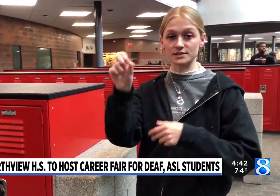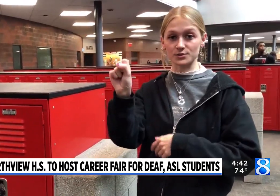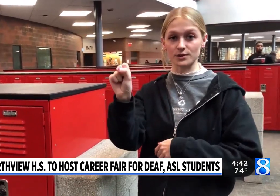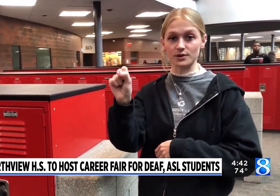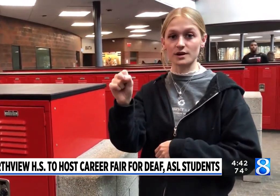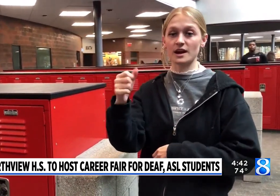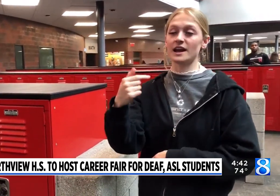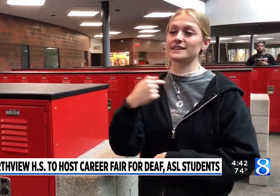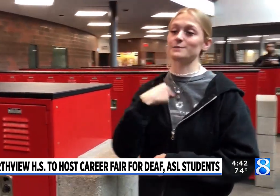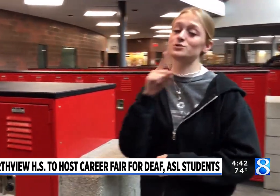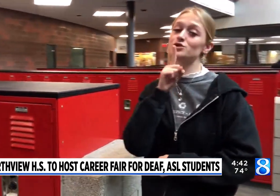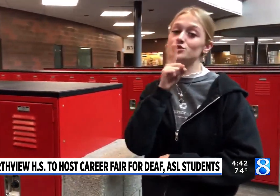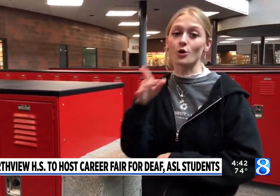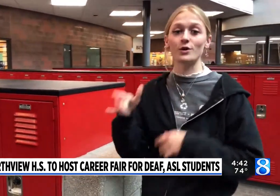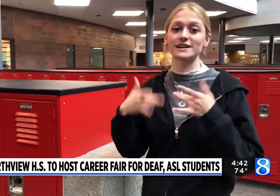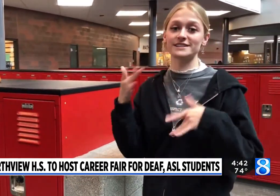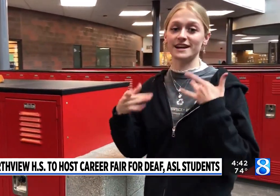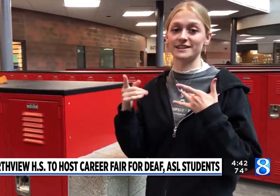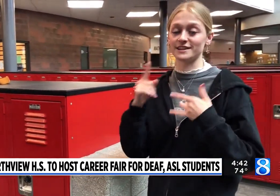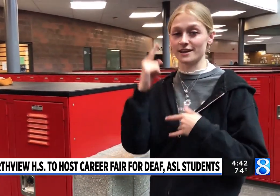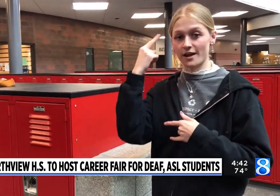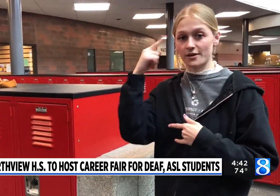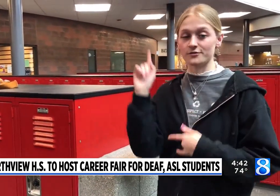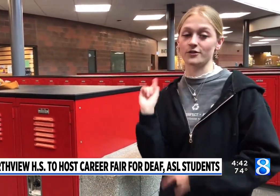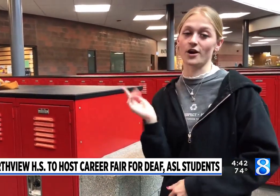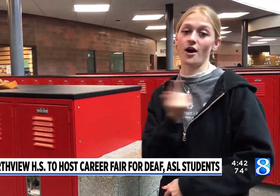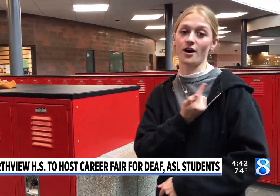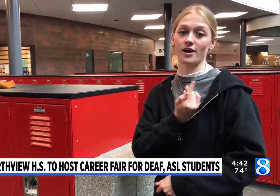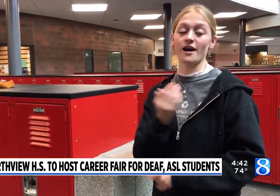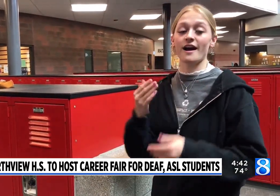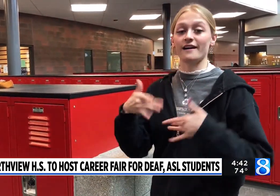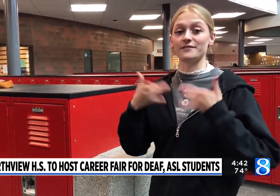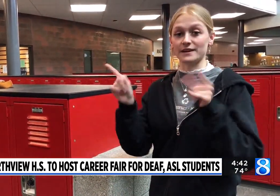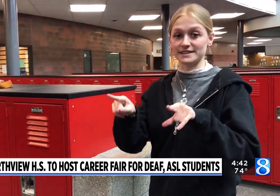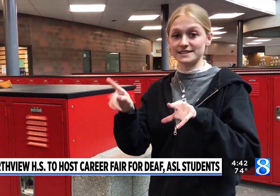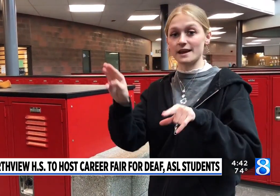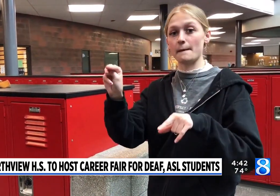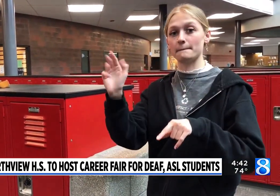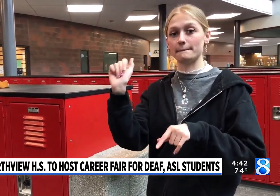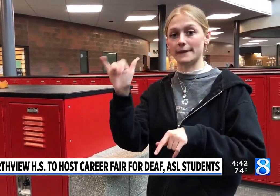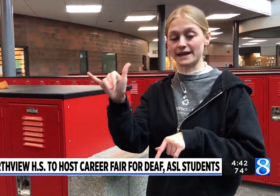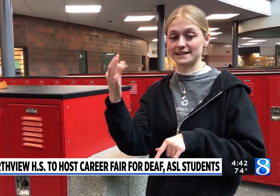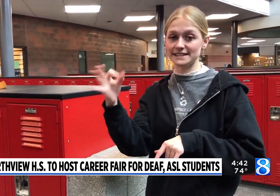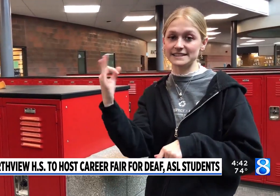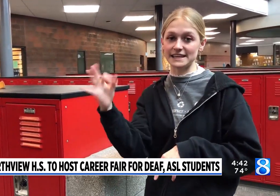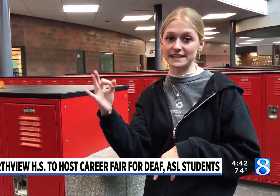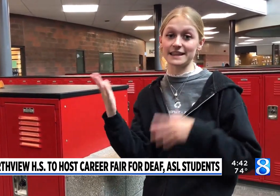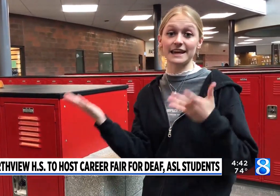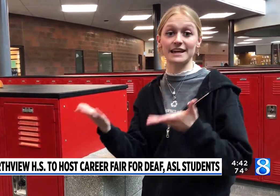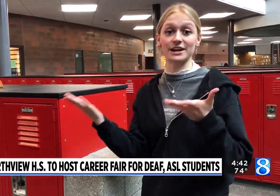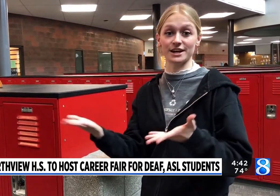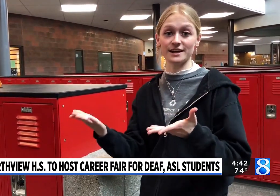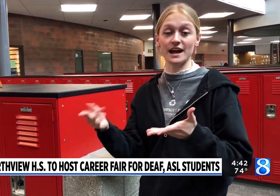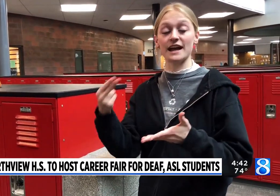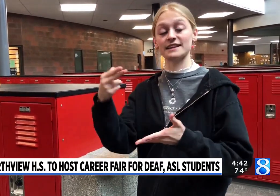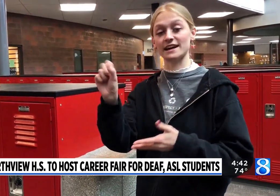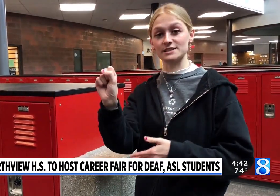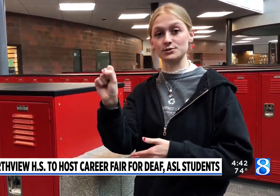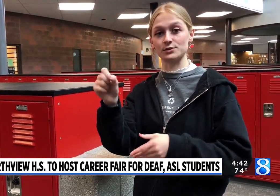our whole goal is to bring everybody together for a day to celebrate ASL and deaf culture and bring more awareness and resources to